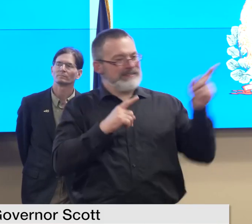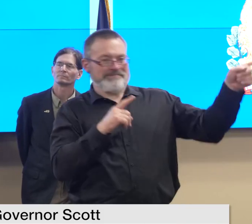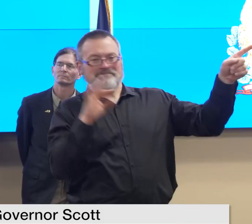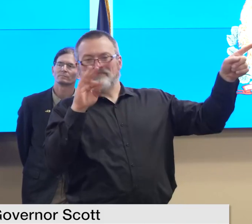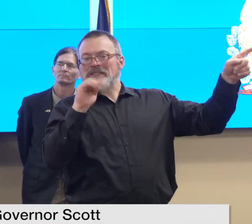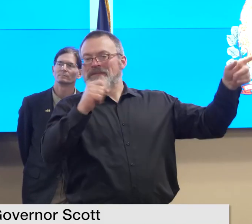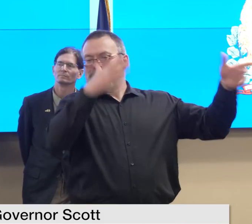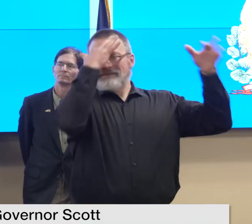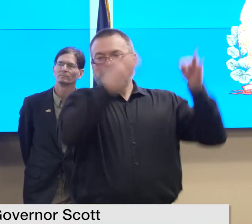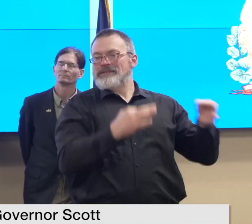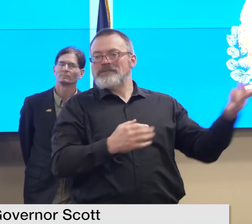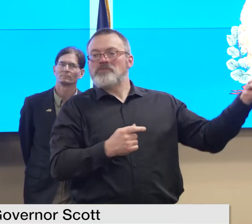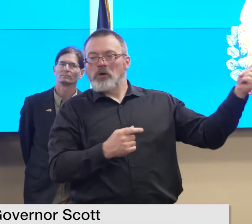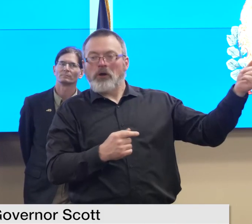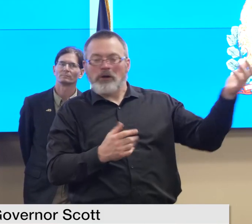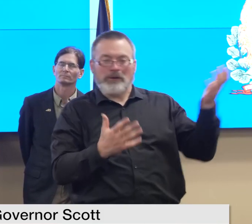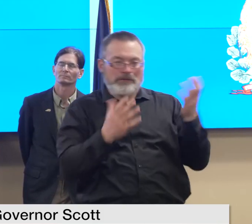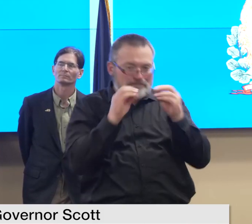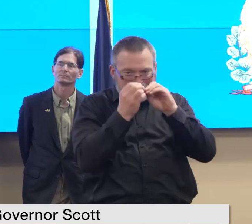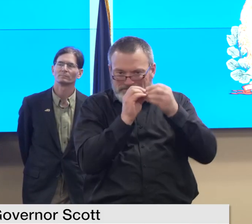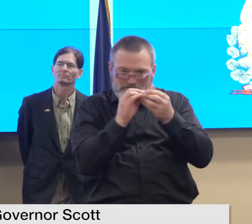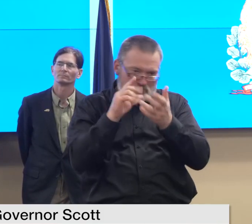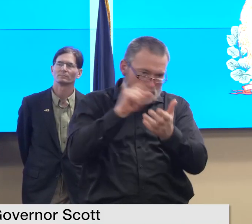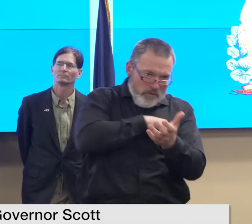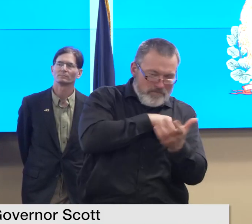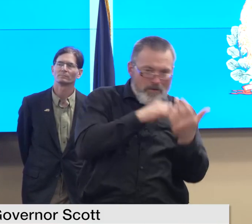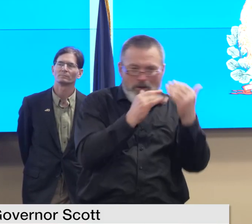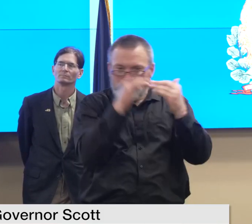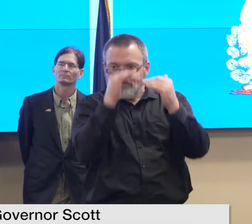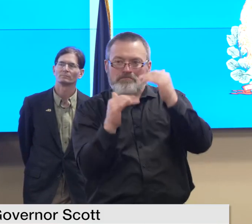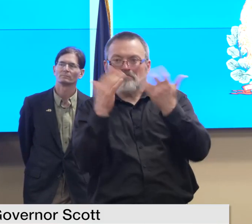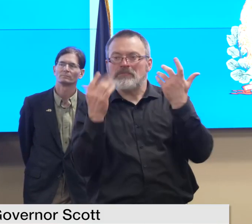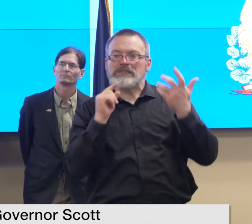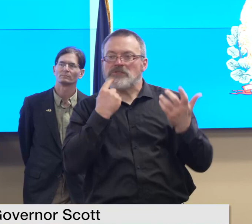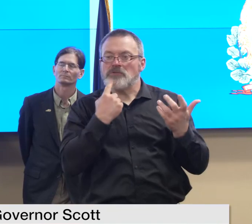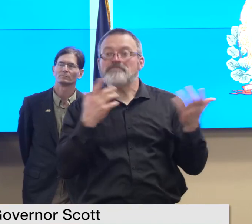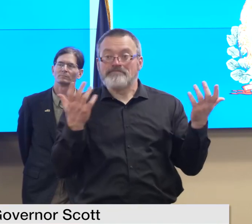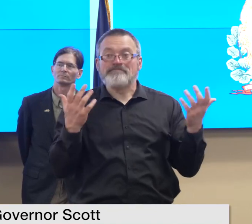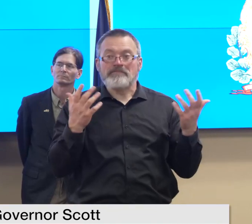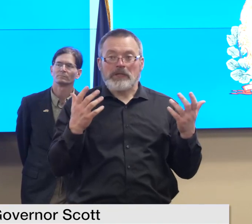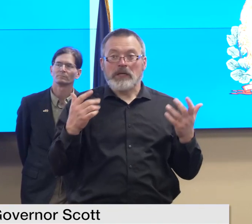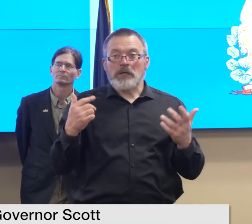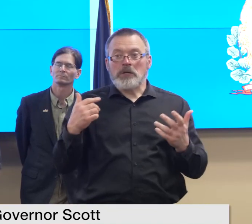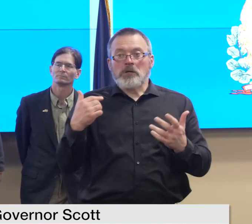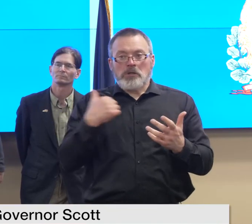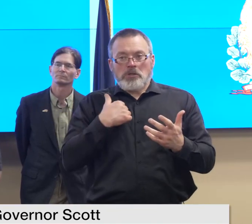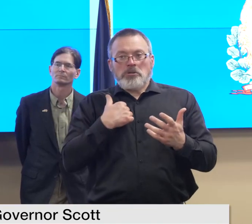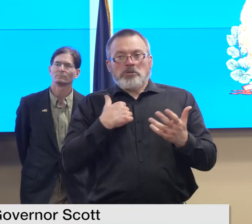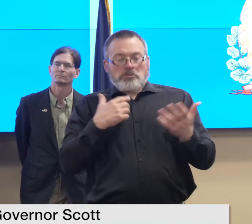erring on the side of uh hire just to make sure that we get as much inspections as we can